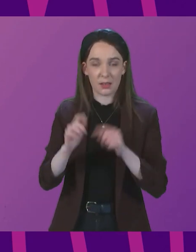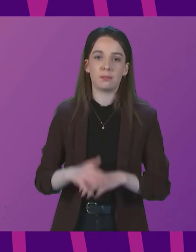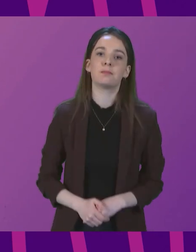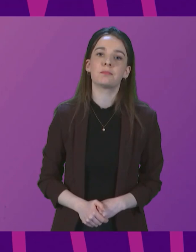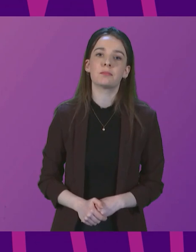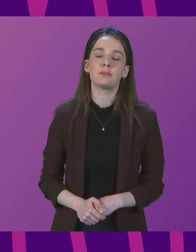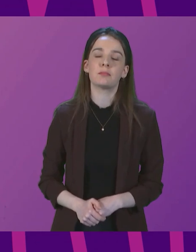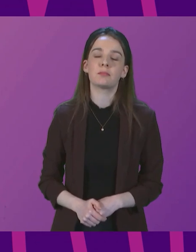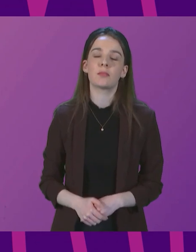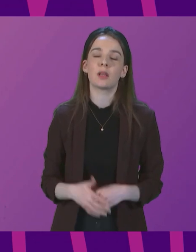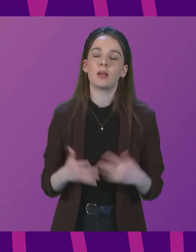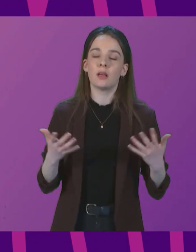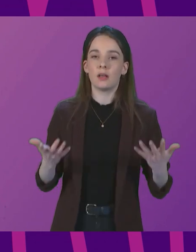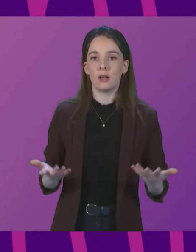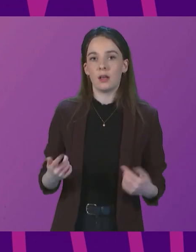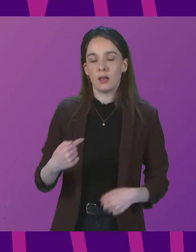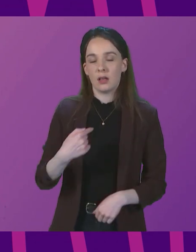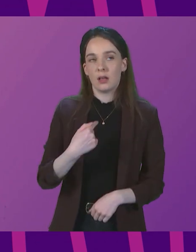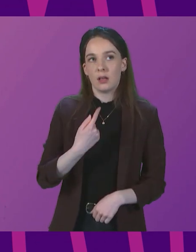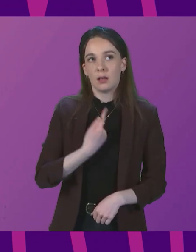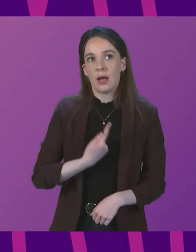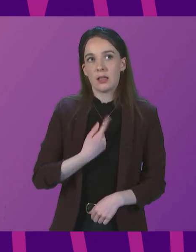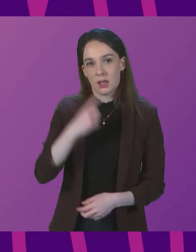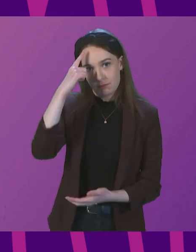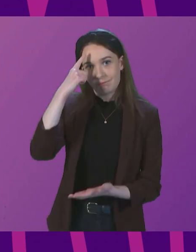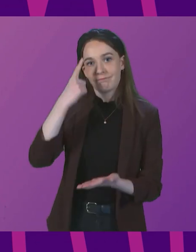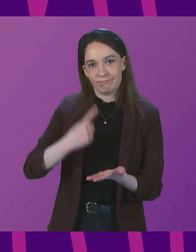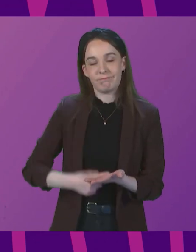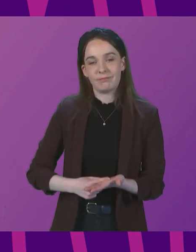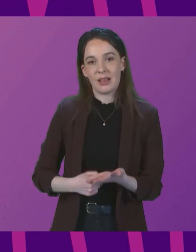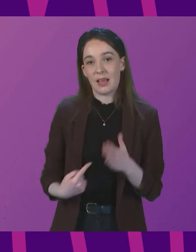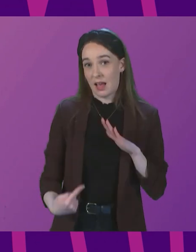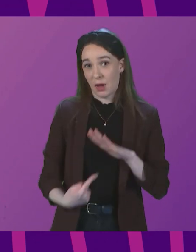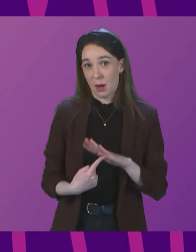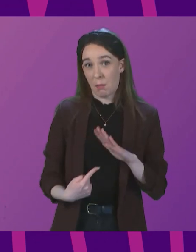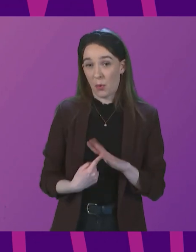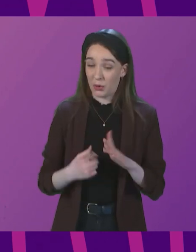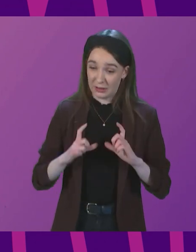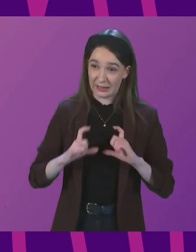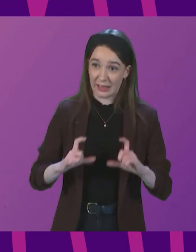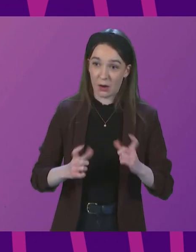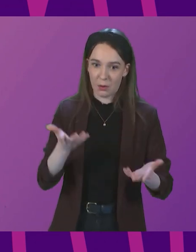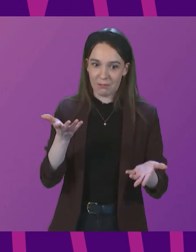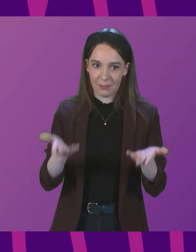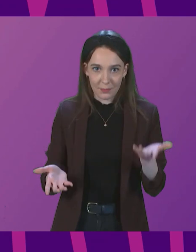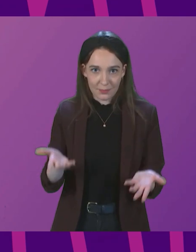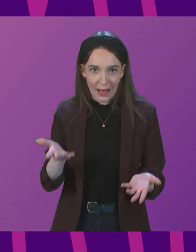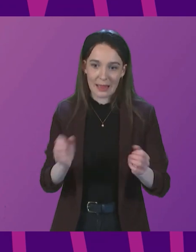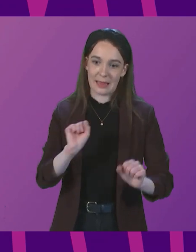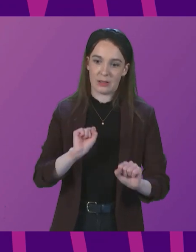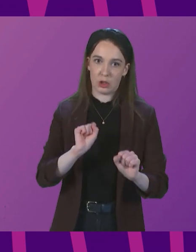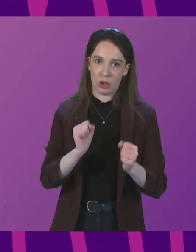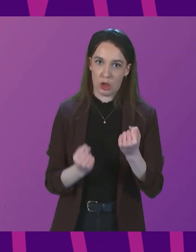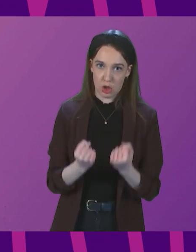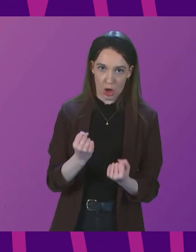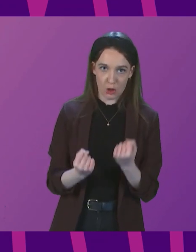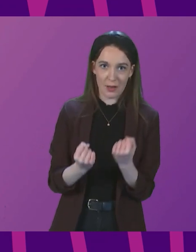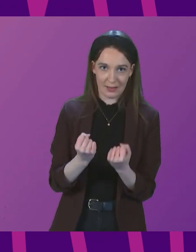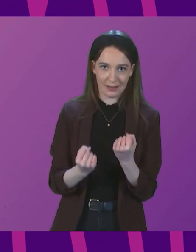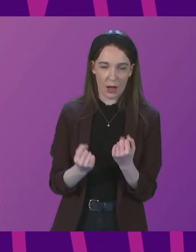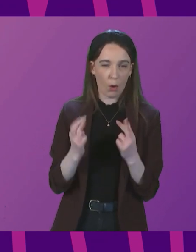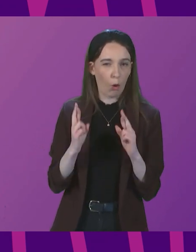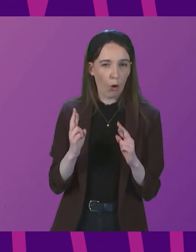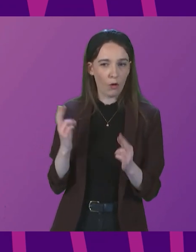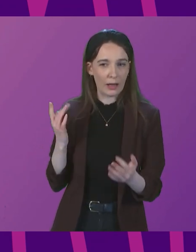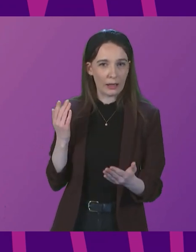I do believe that it is important to continue to take balanced judgments. I hope we're getting to a point where